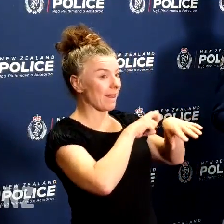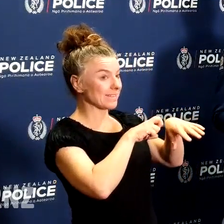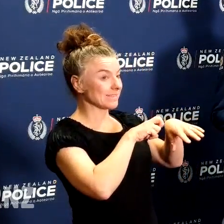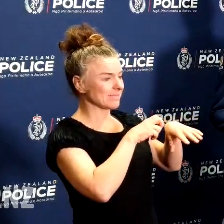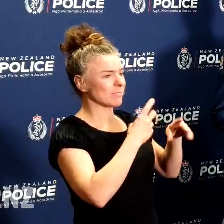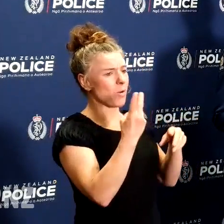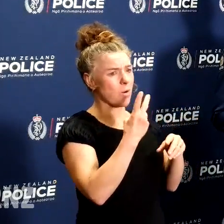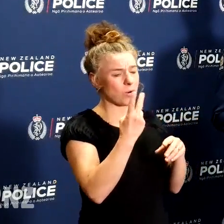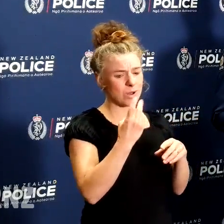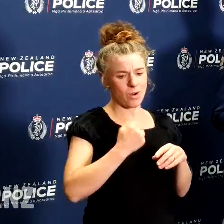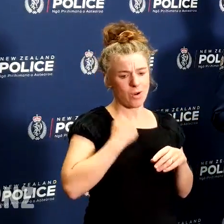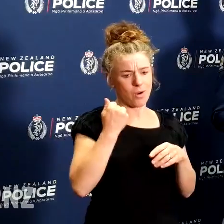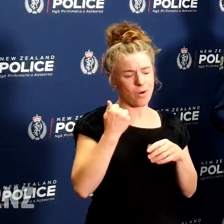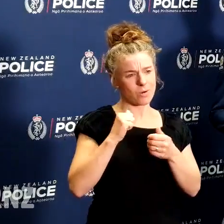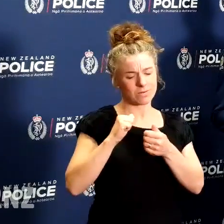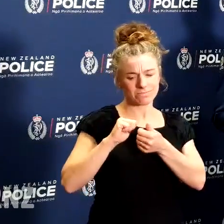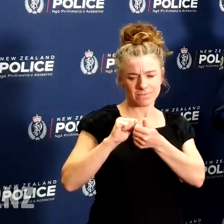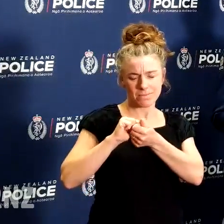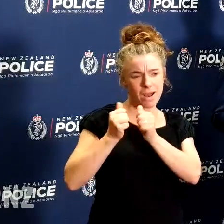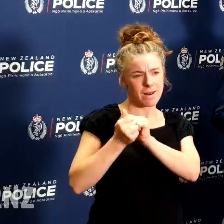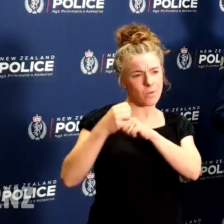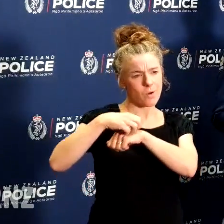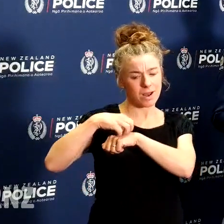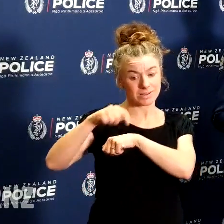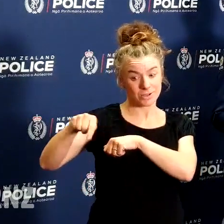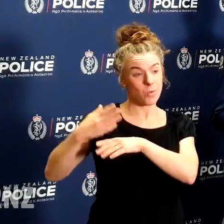our own partner agencies working with us.